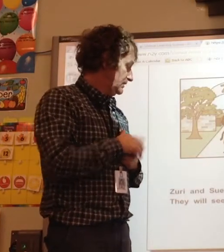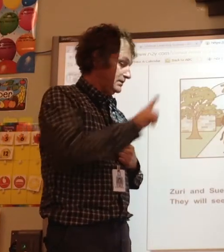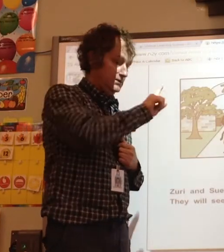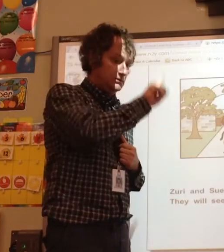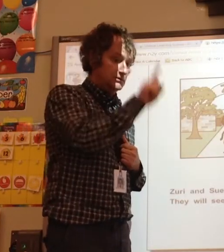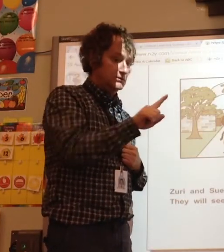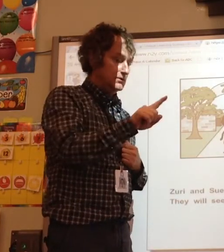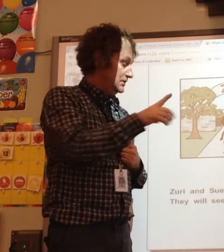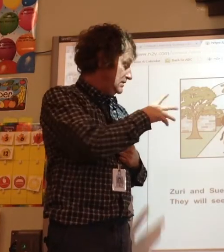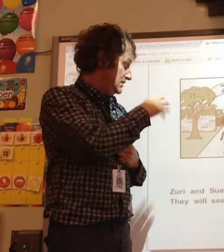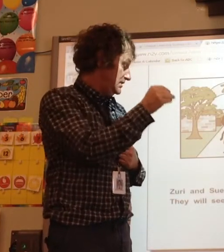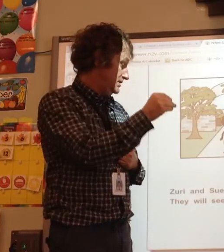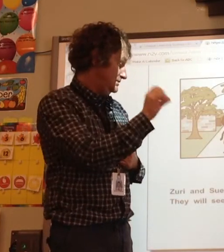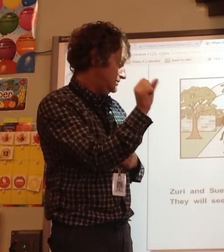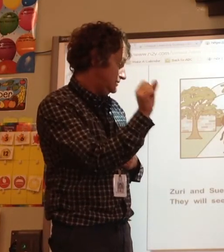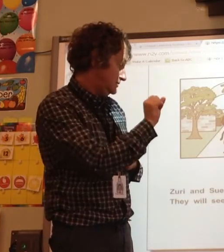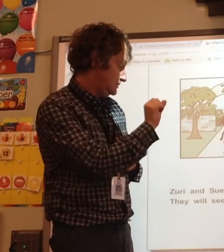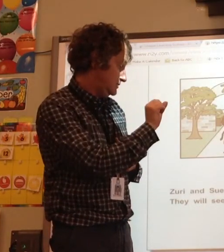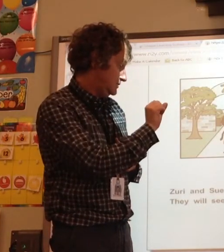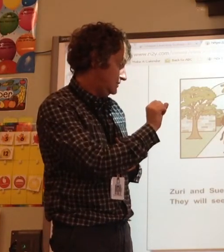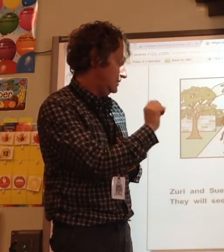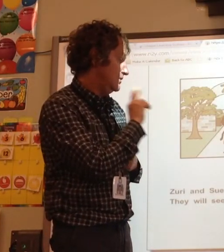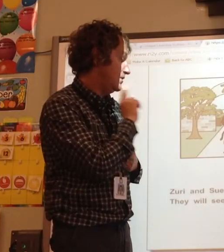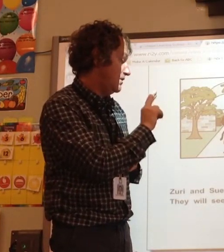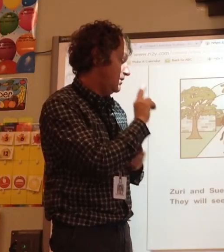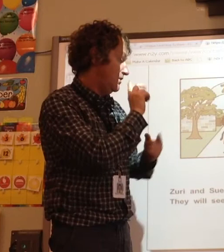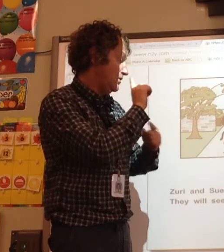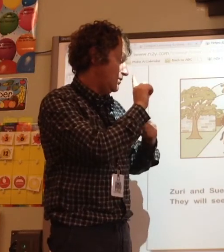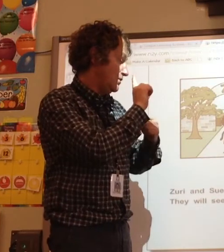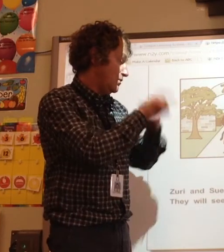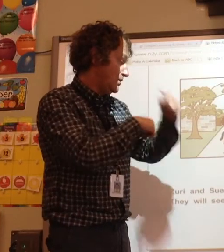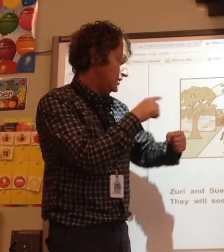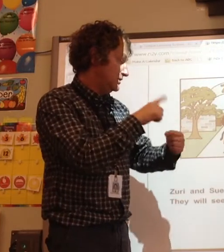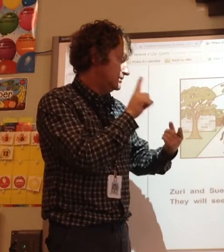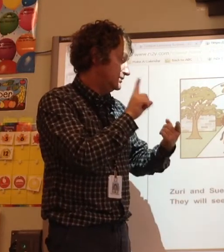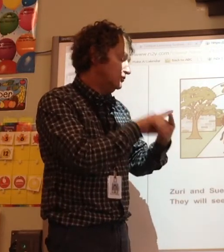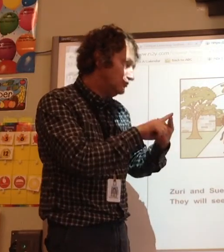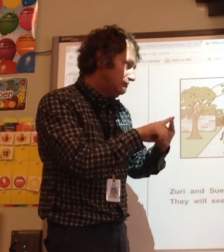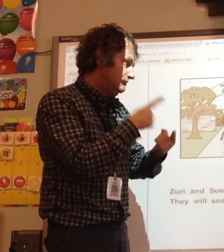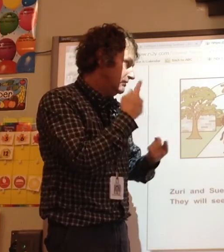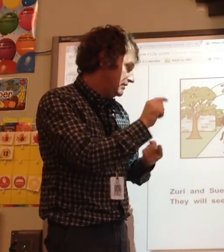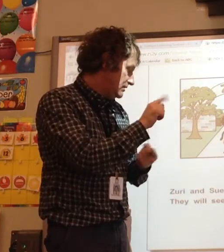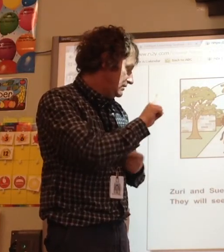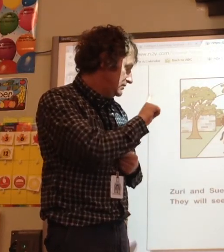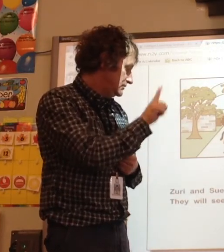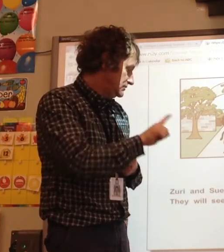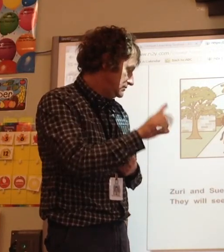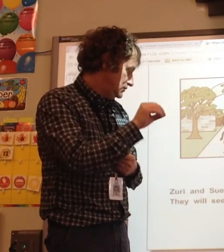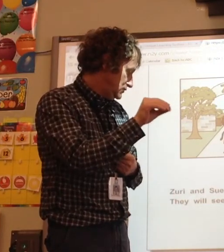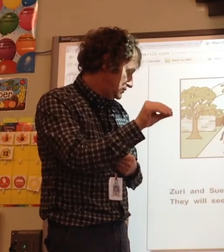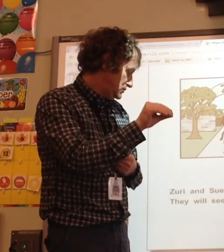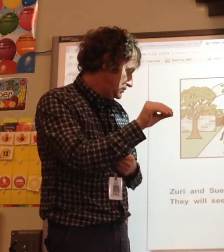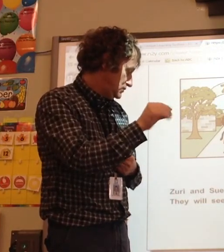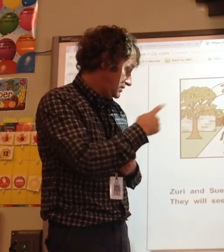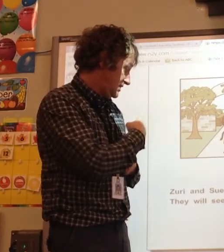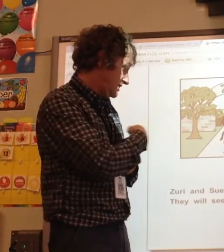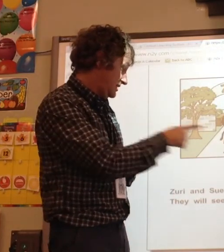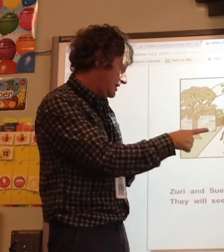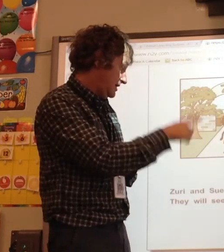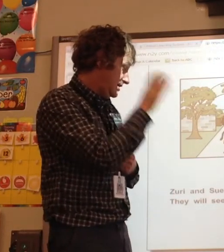Zuri and Sue are going to the zoo. They